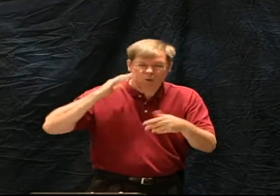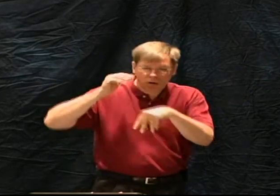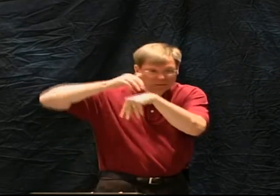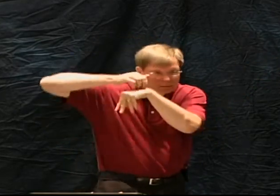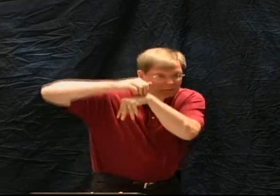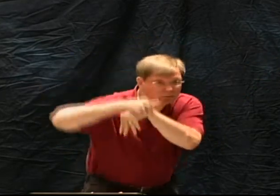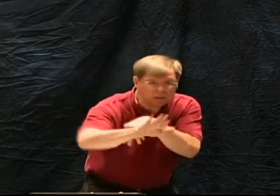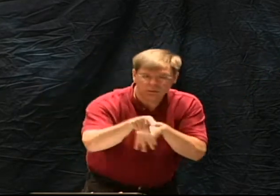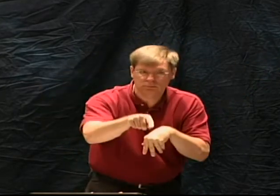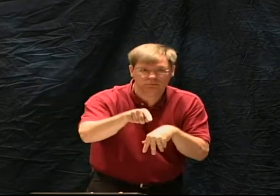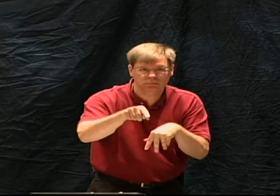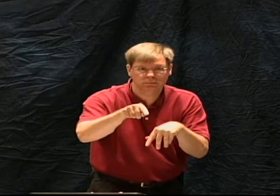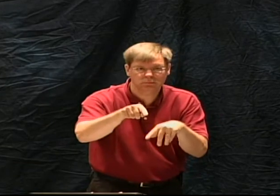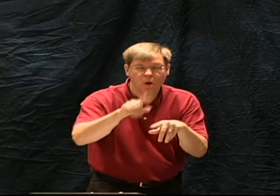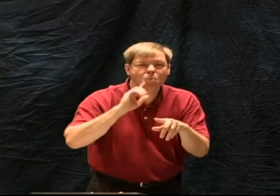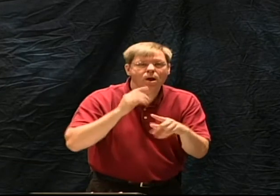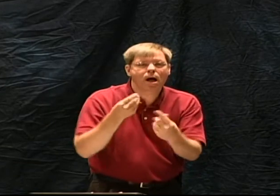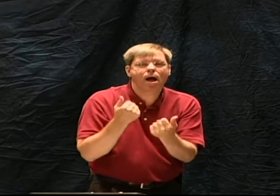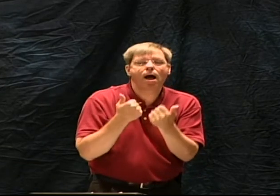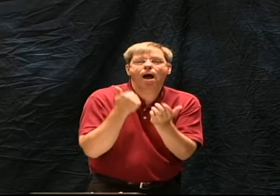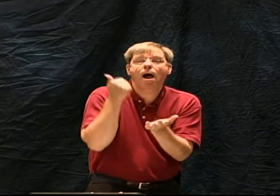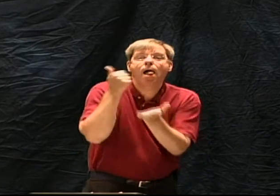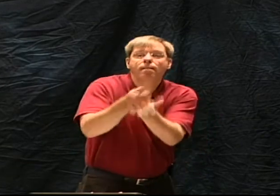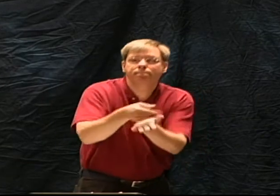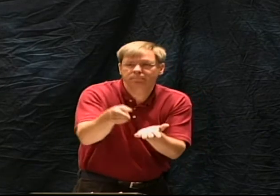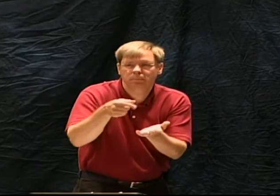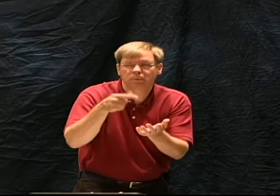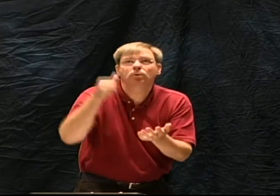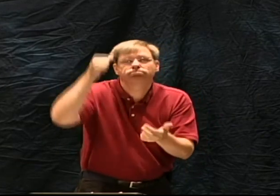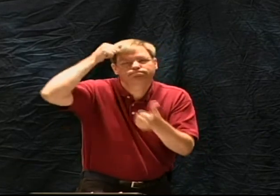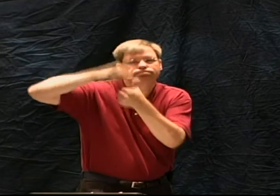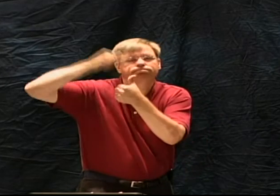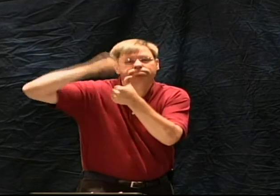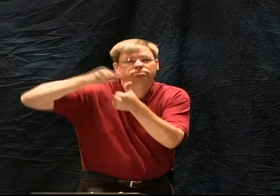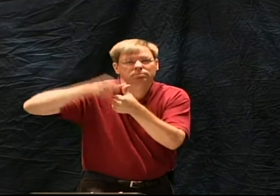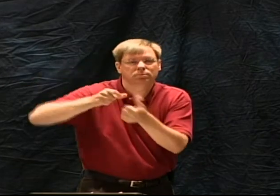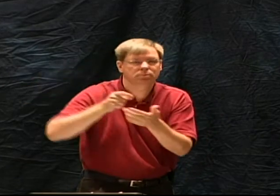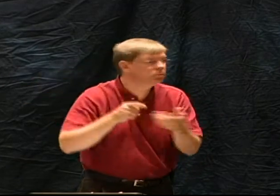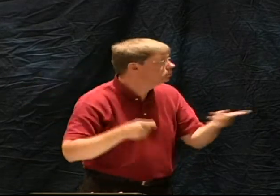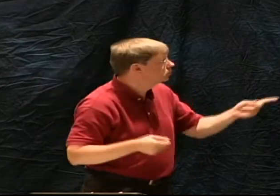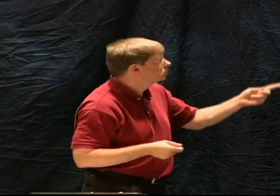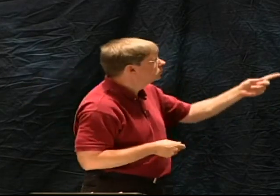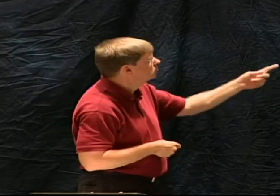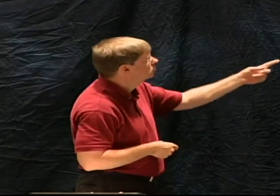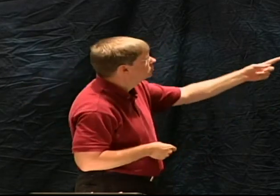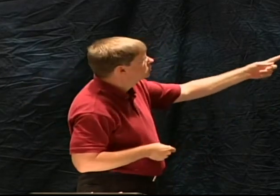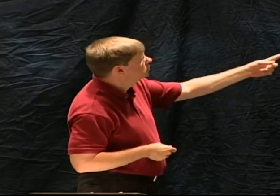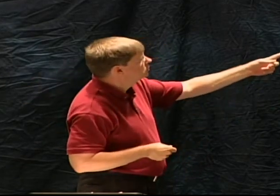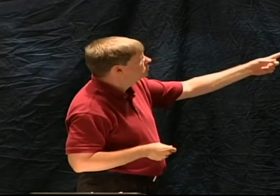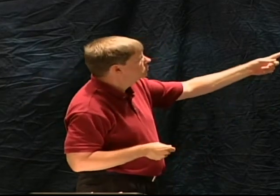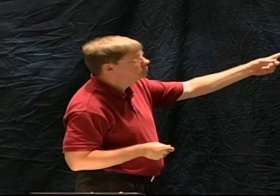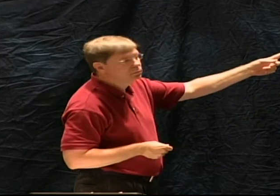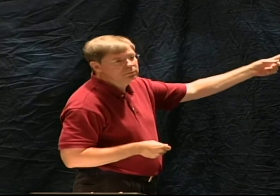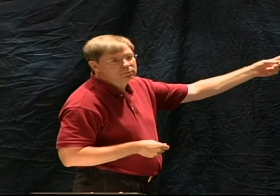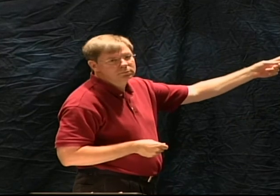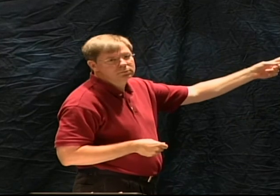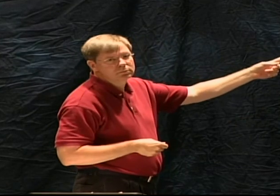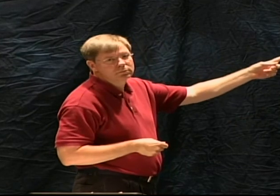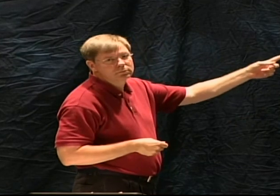Jesus said, I will send you the Holy Spirit who will help you remember the things